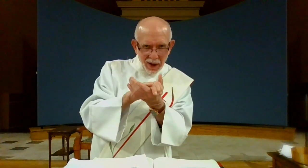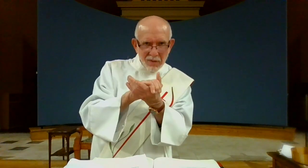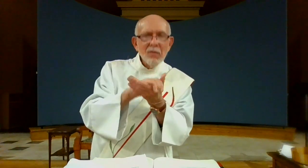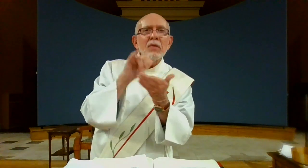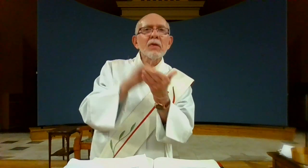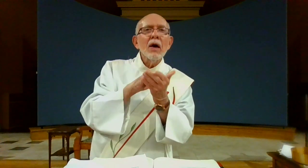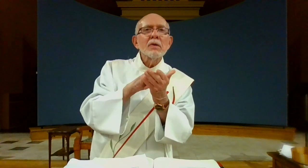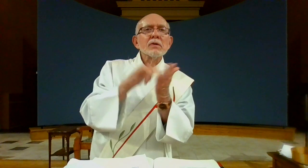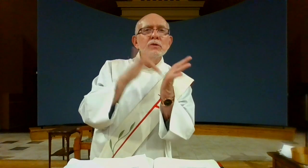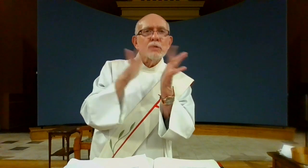see, and believe